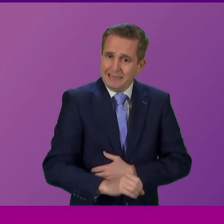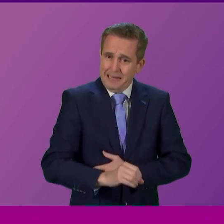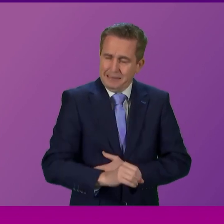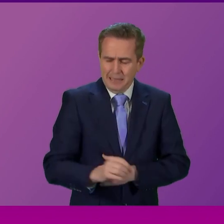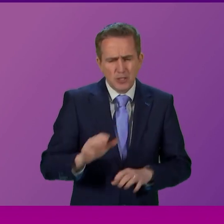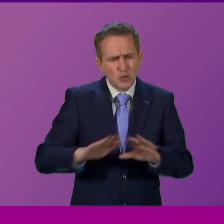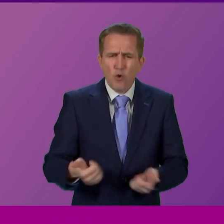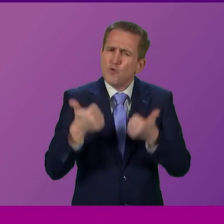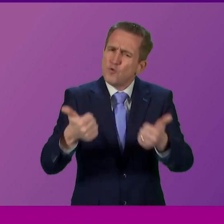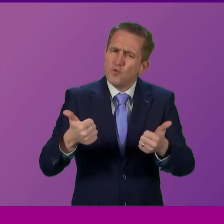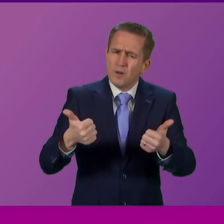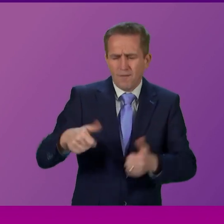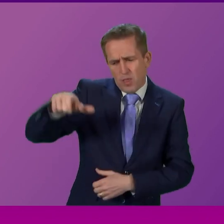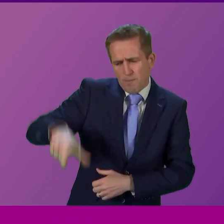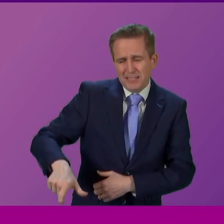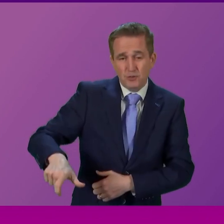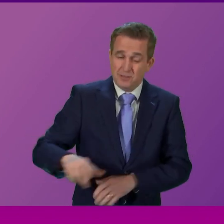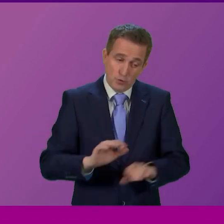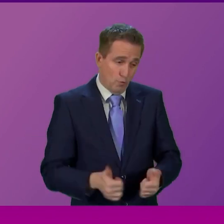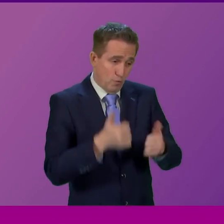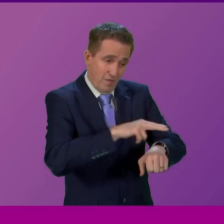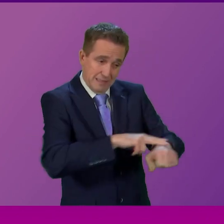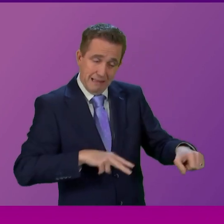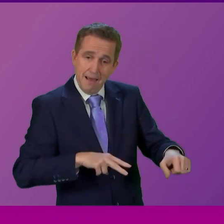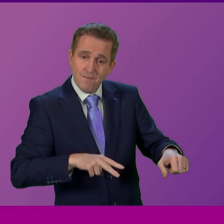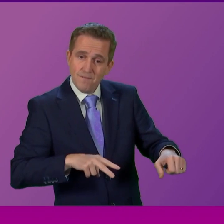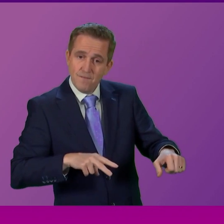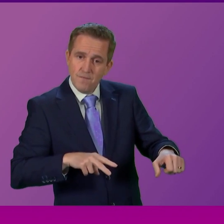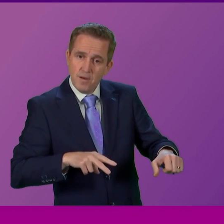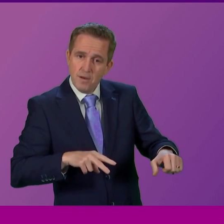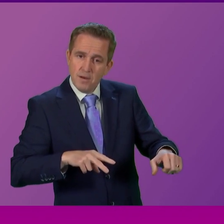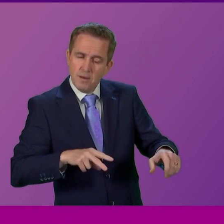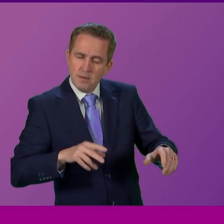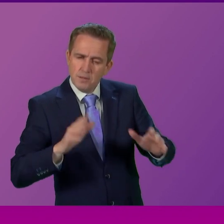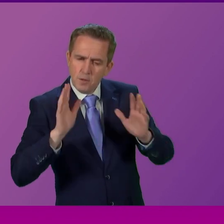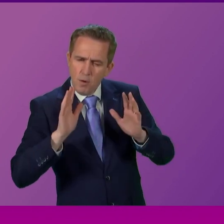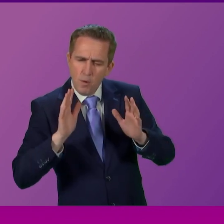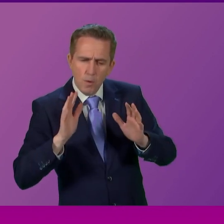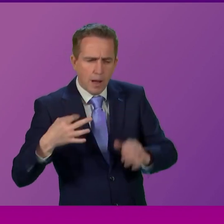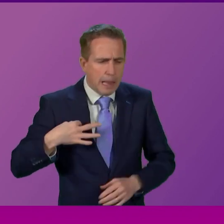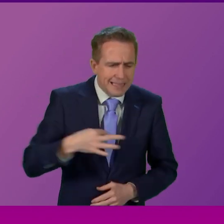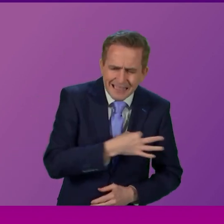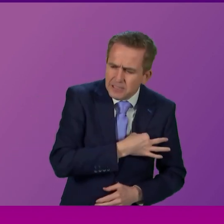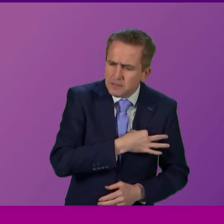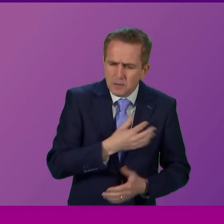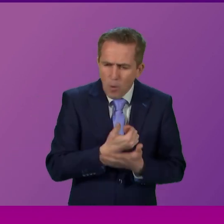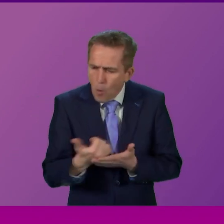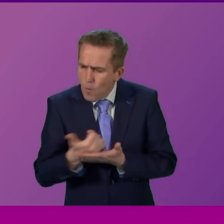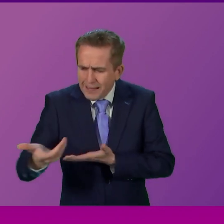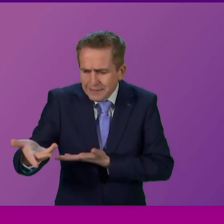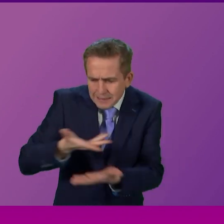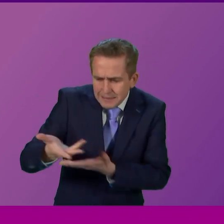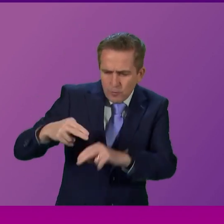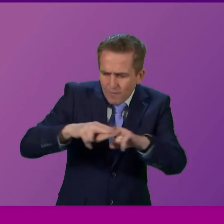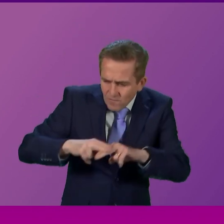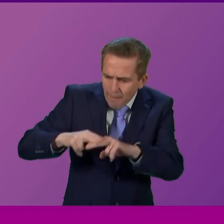involved let alone for the hospital involved so can we work always clinicians will try to work with families to